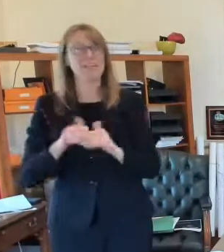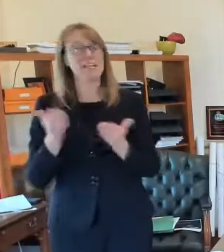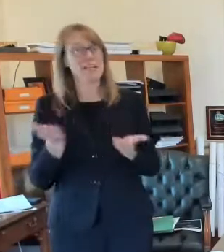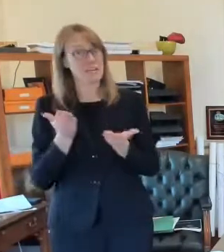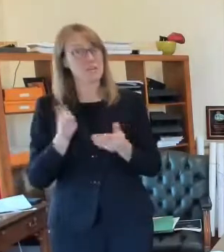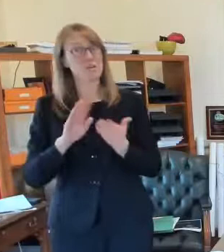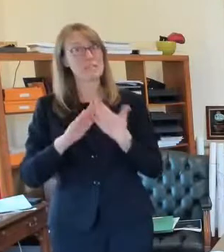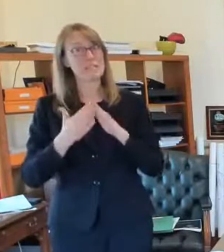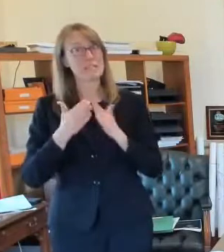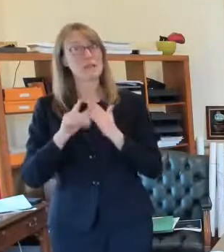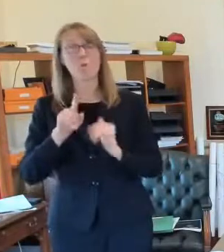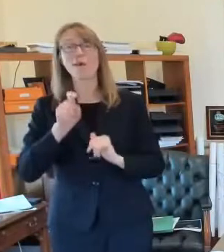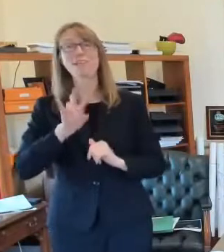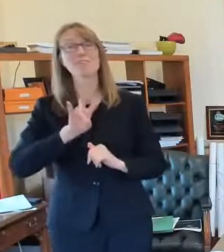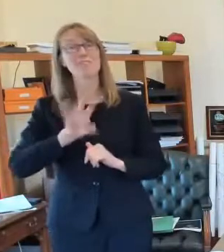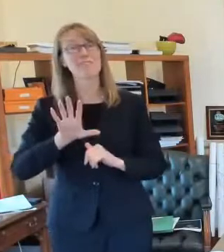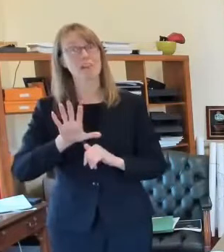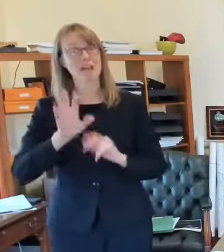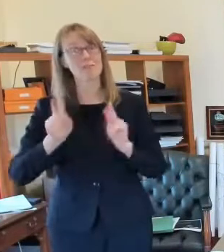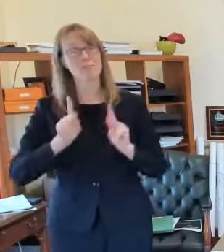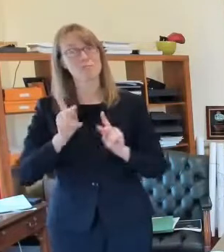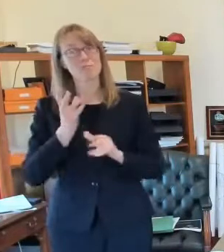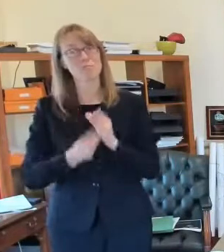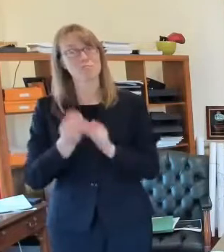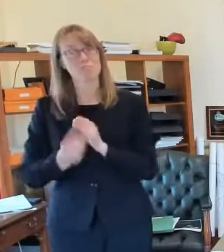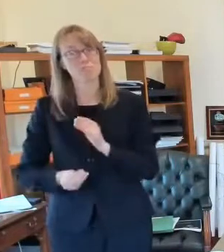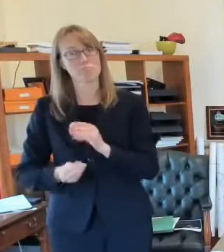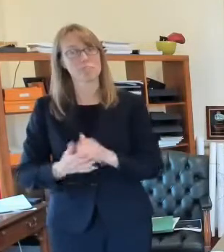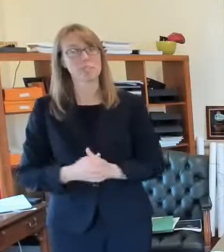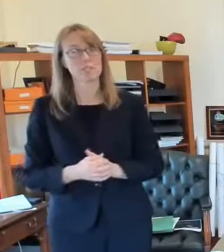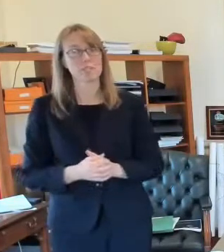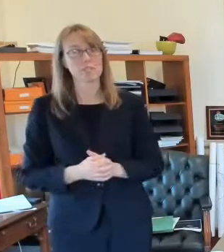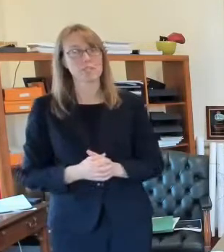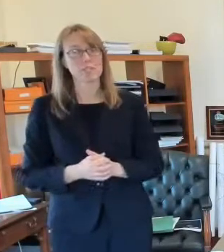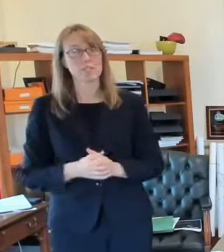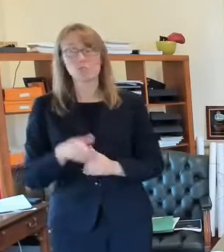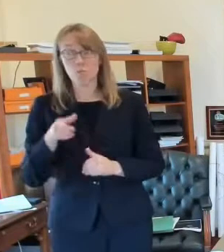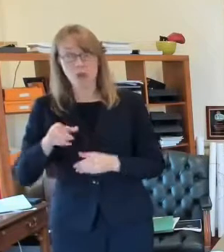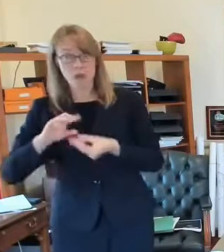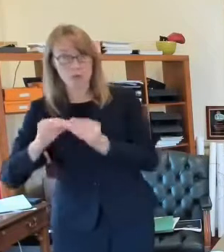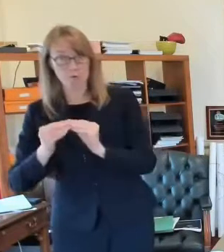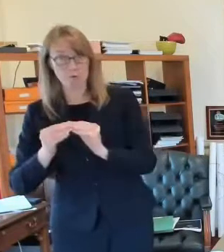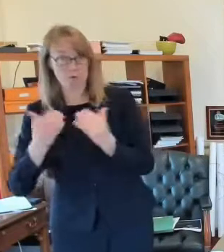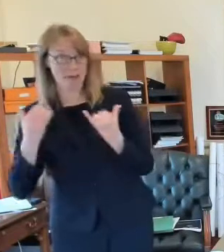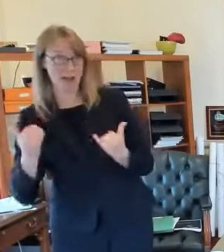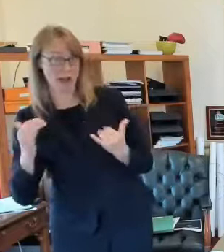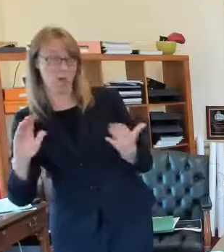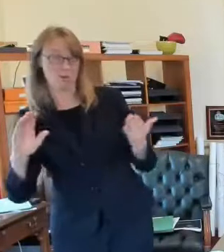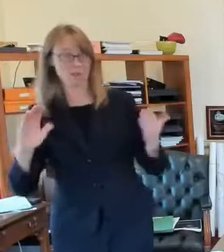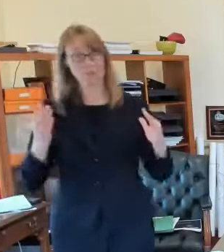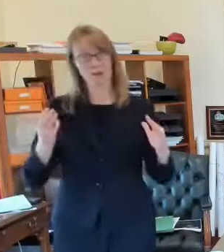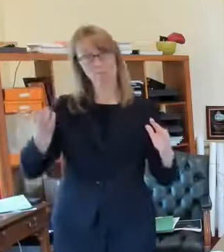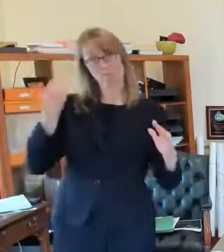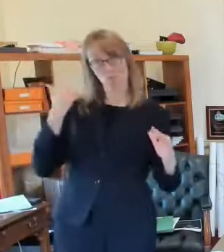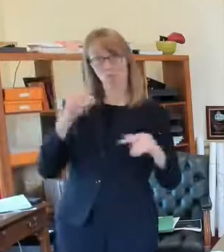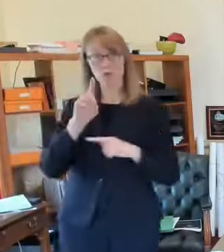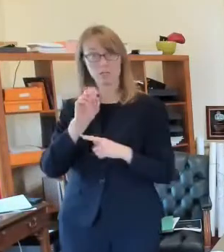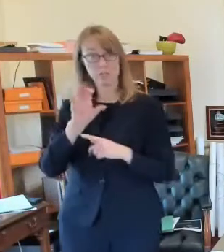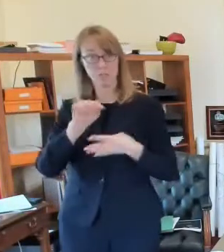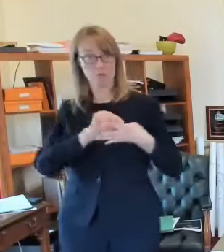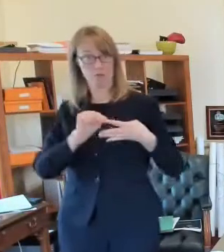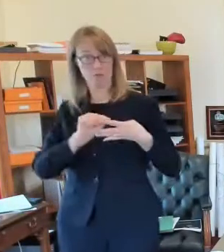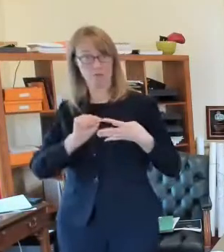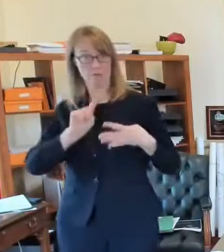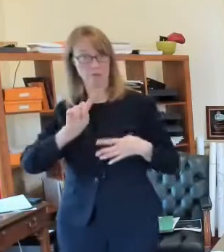right now looking at that uh back on the first of december so what